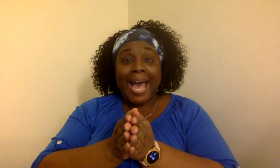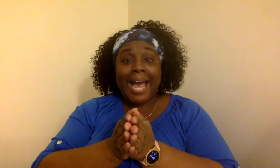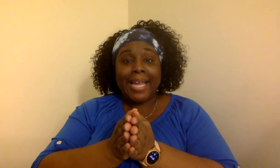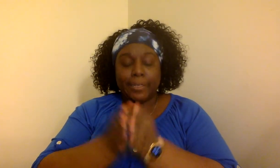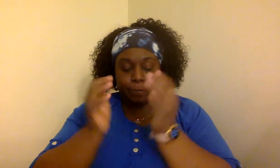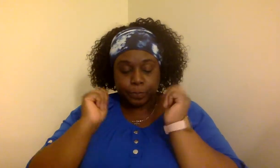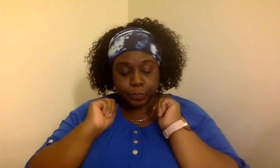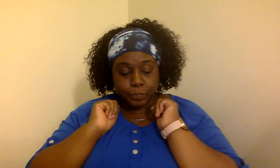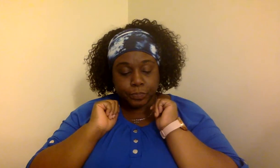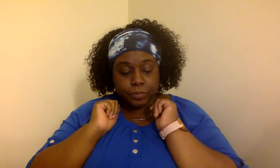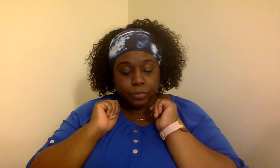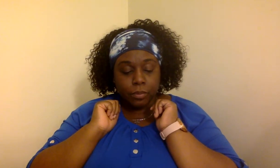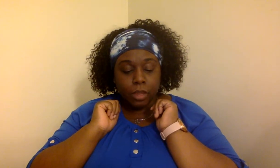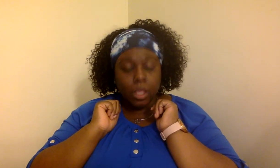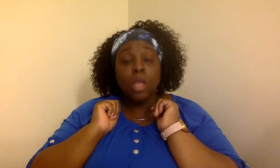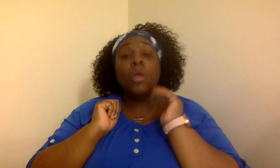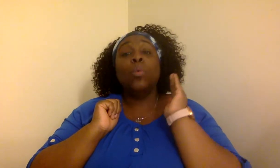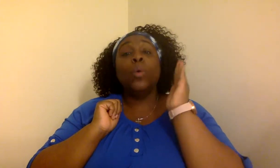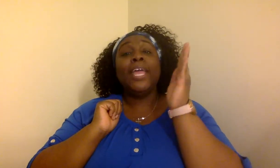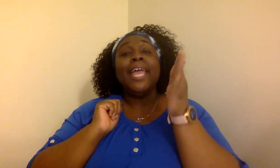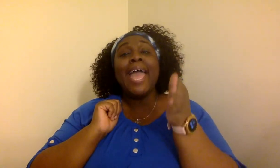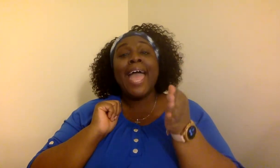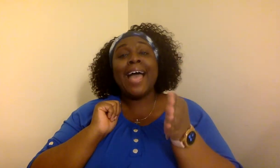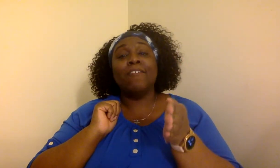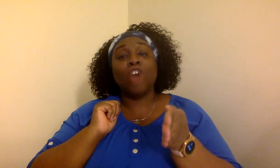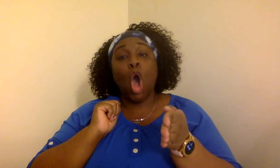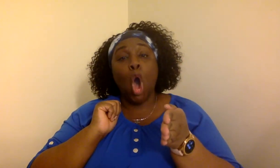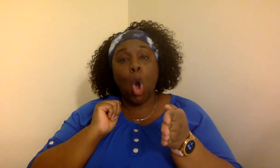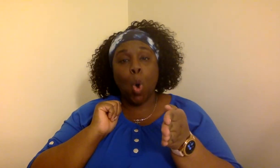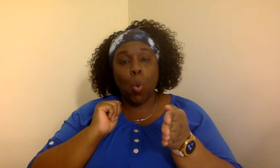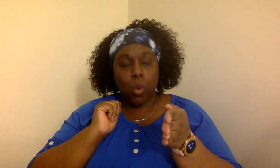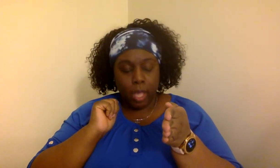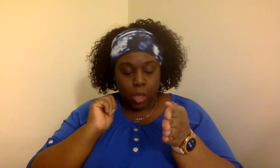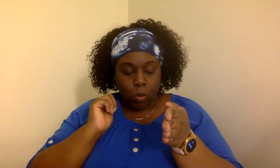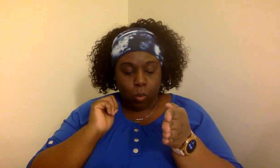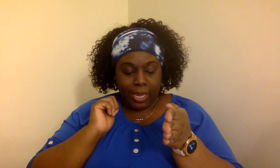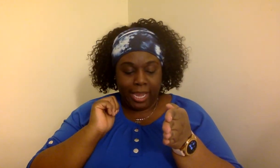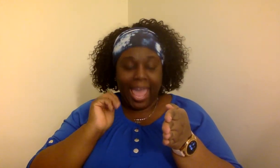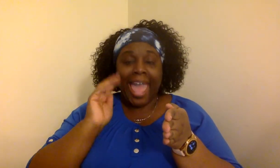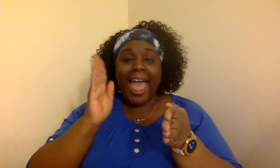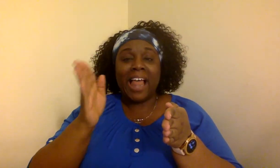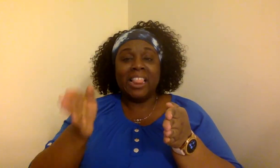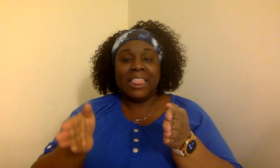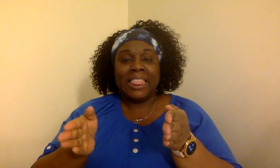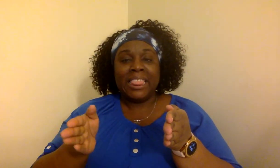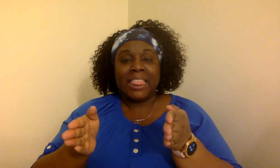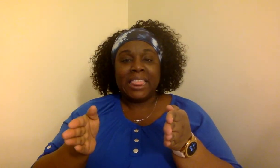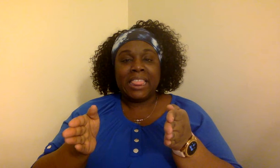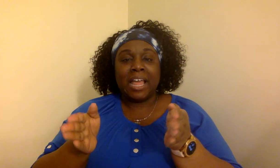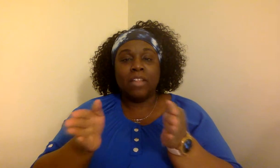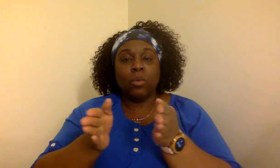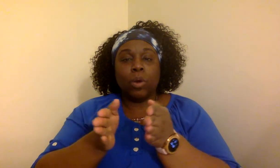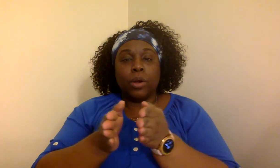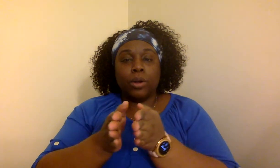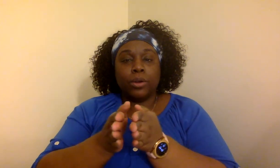We have O. We add L. The word